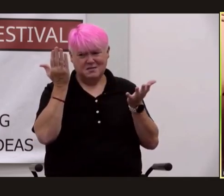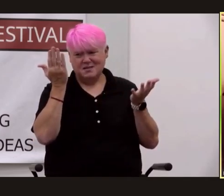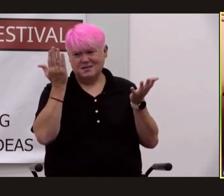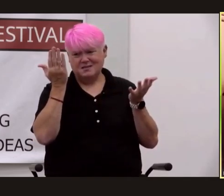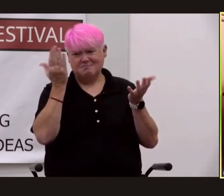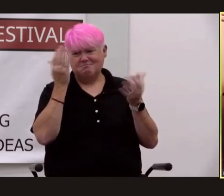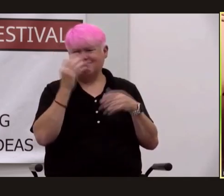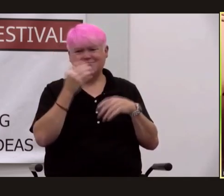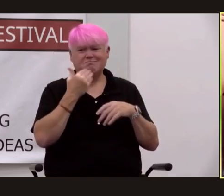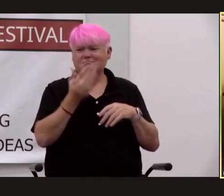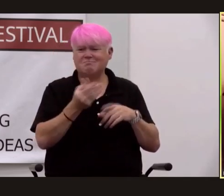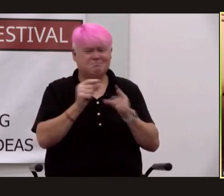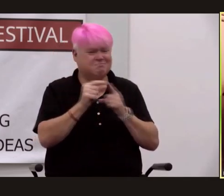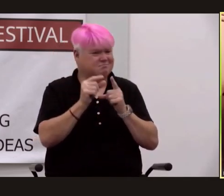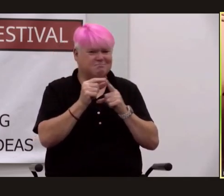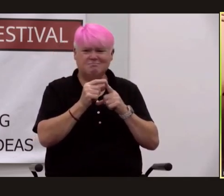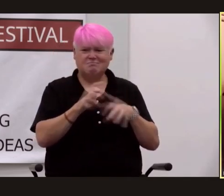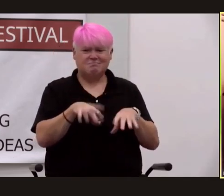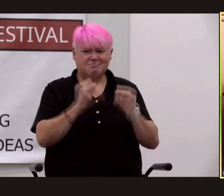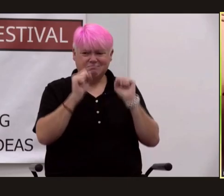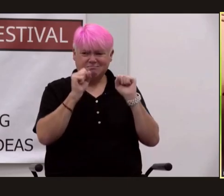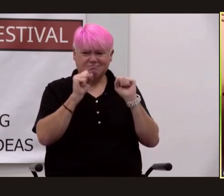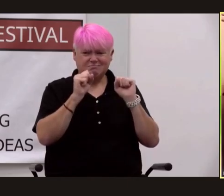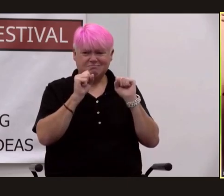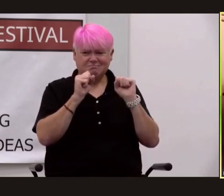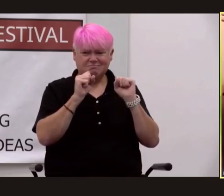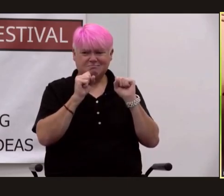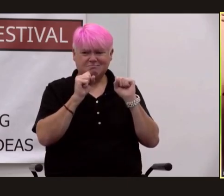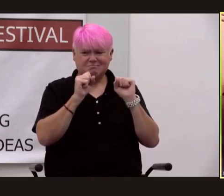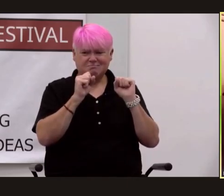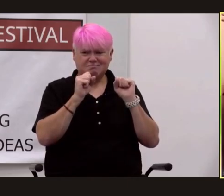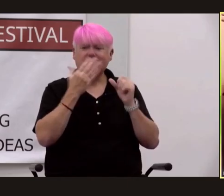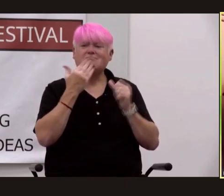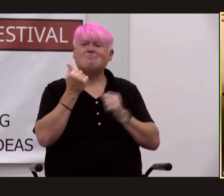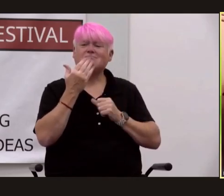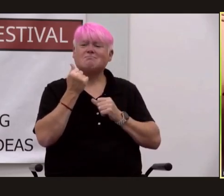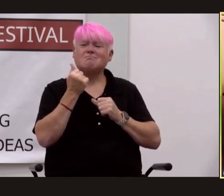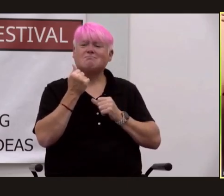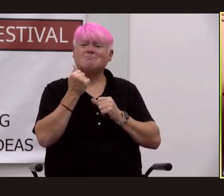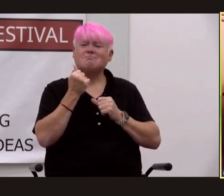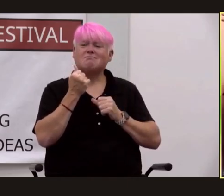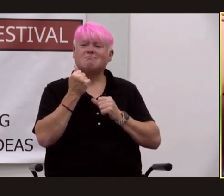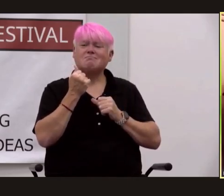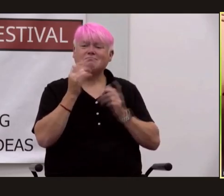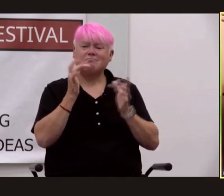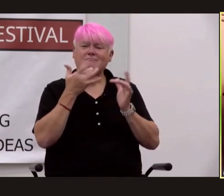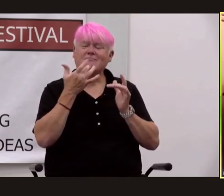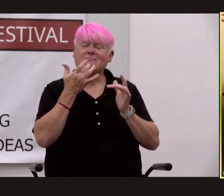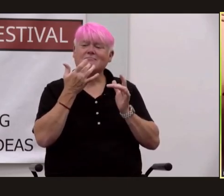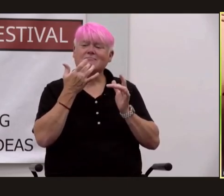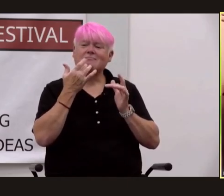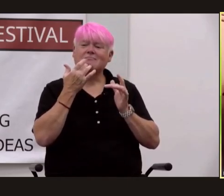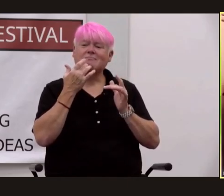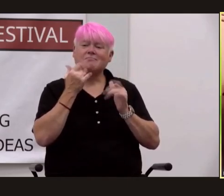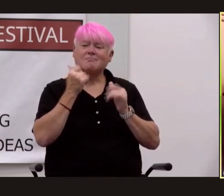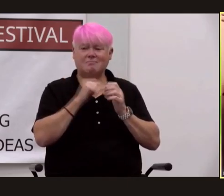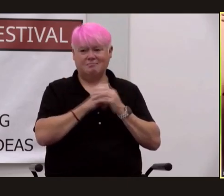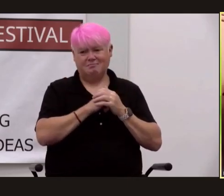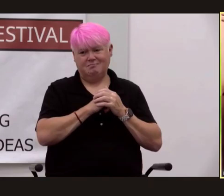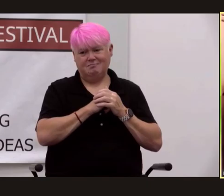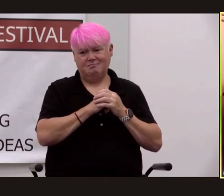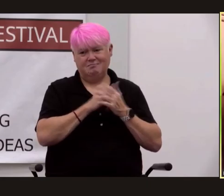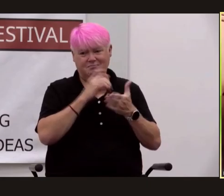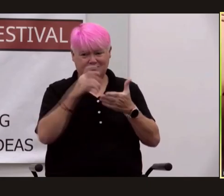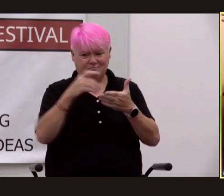encapsulate gene and he settled on sweet oppie's own favorite description for an irresistible problem in